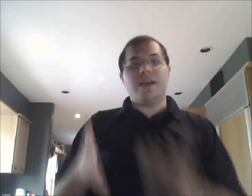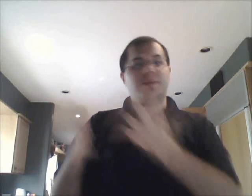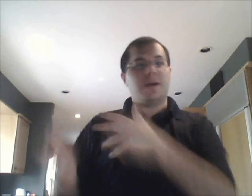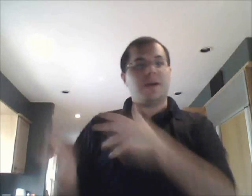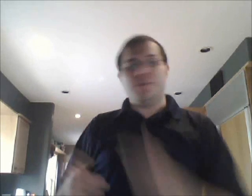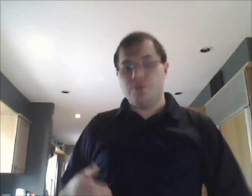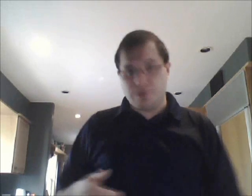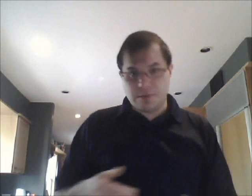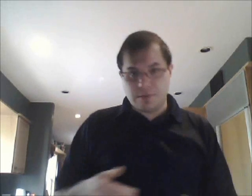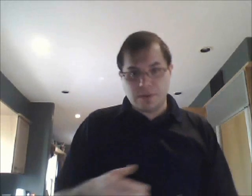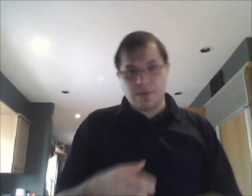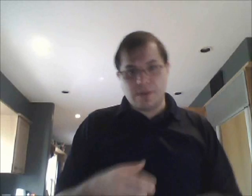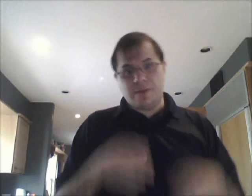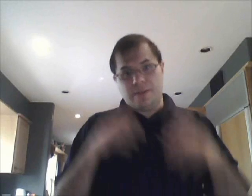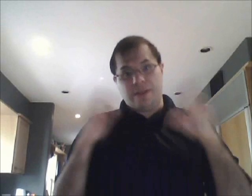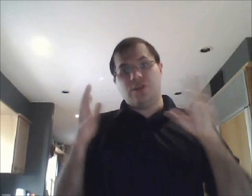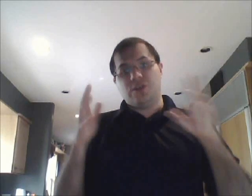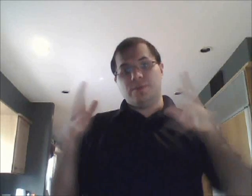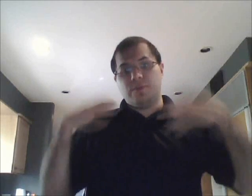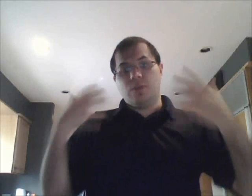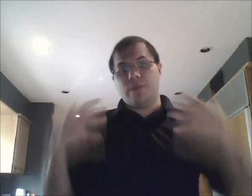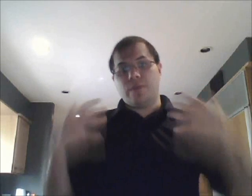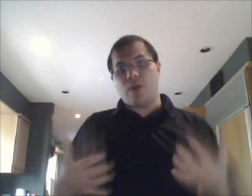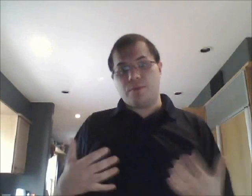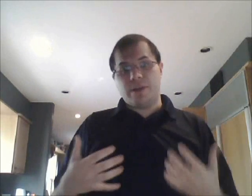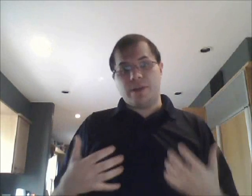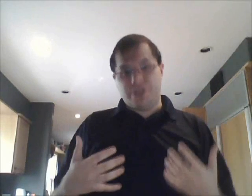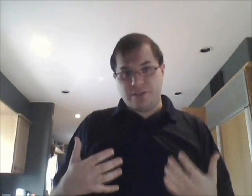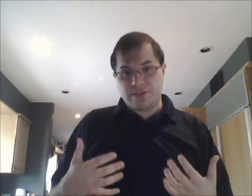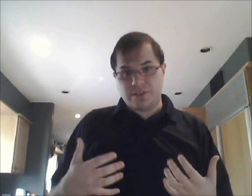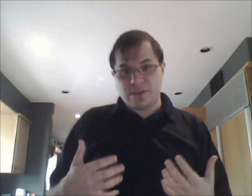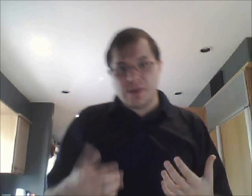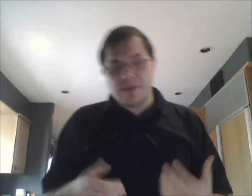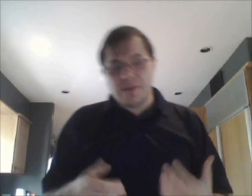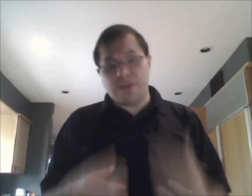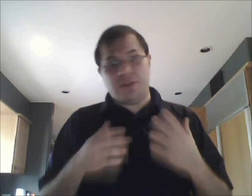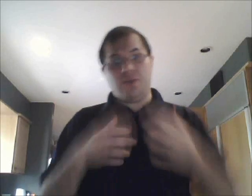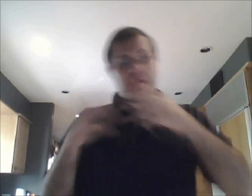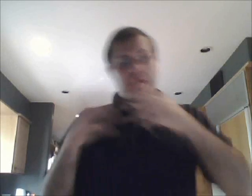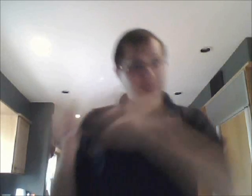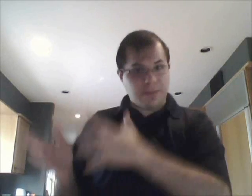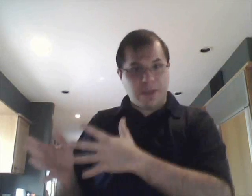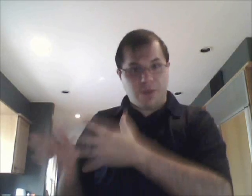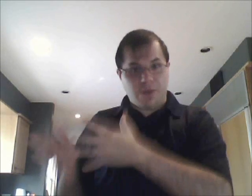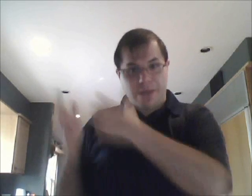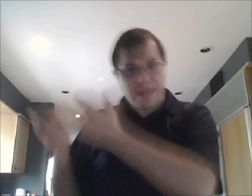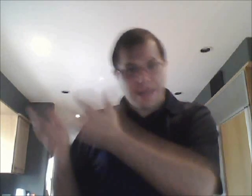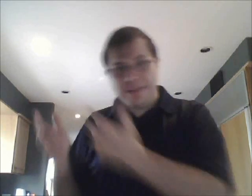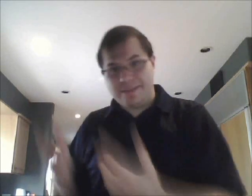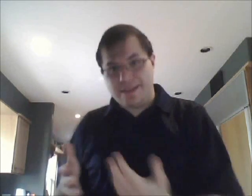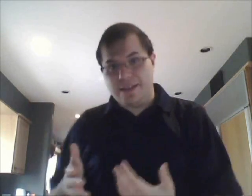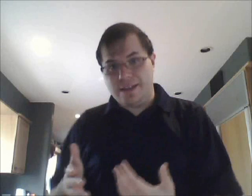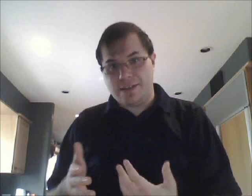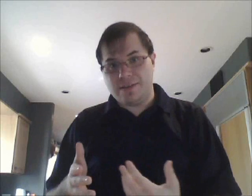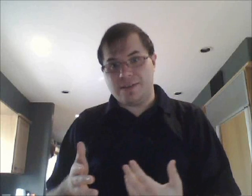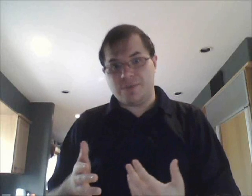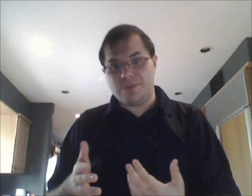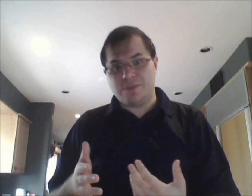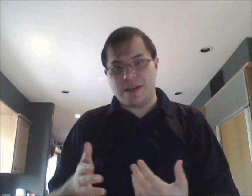a computer like in terms of low-level operations because you can do all your assembly code in C in some respect.